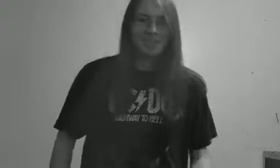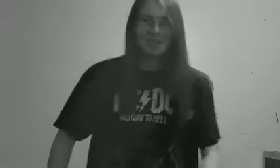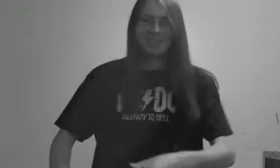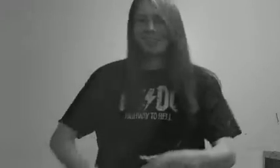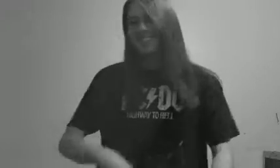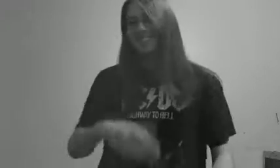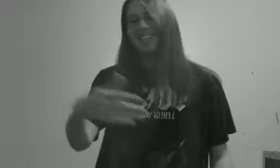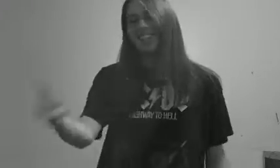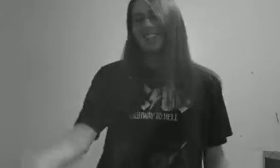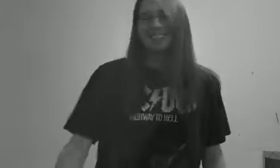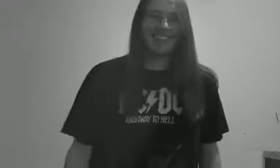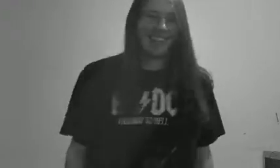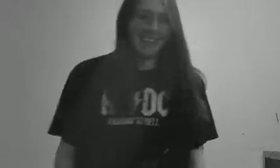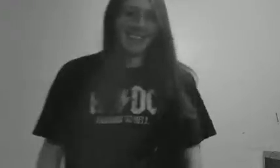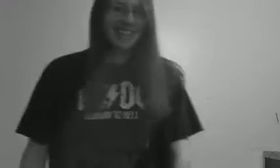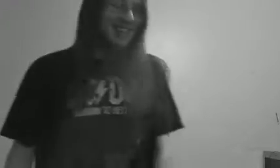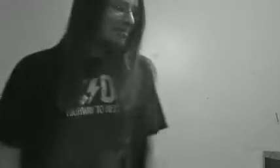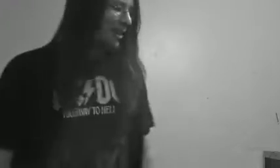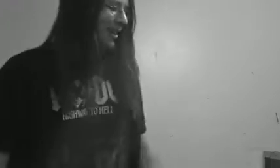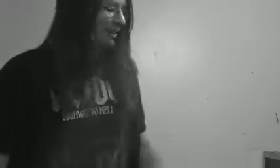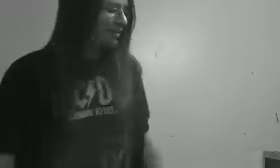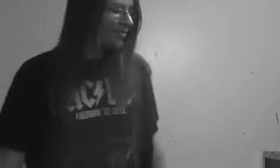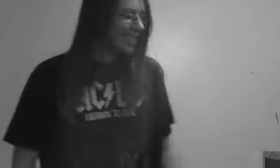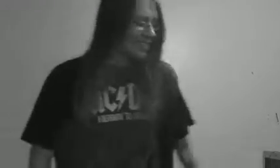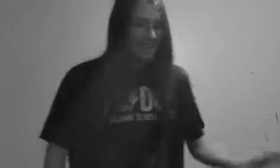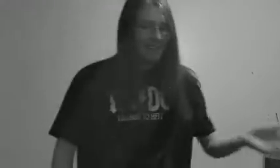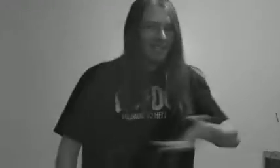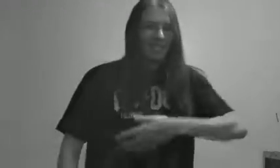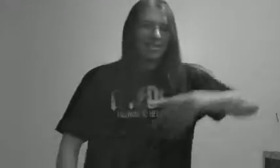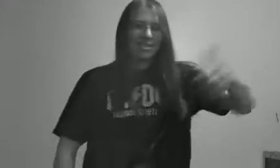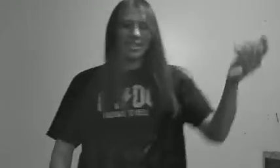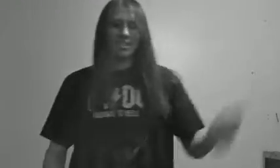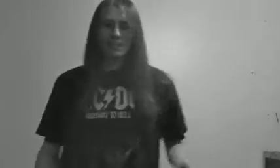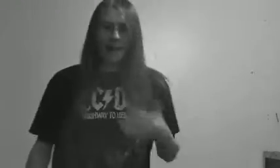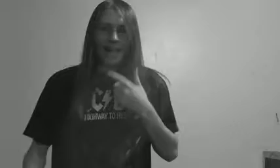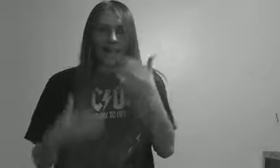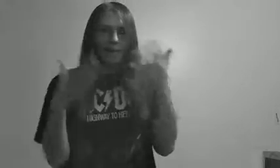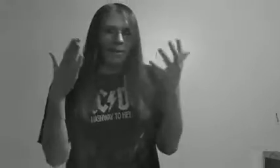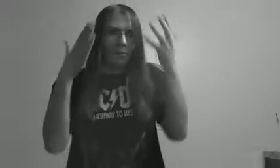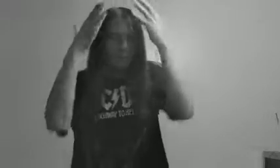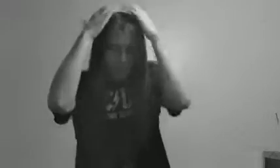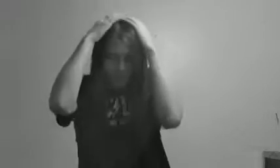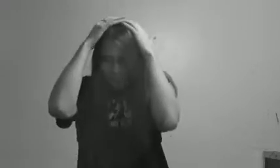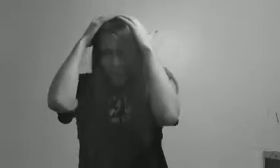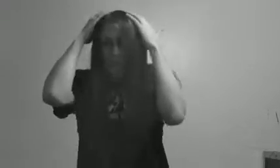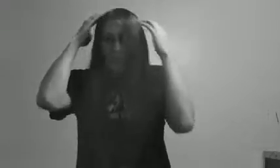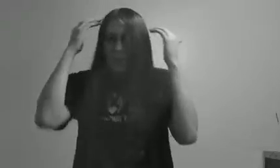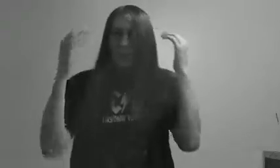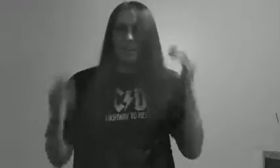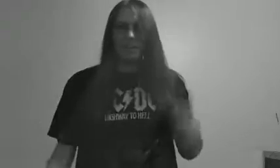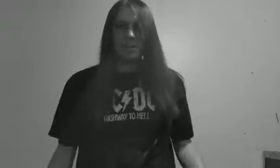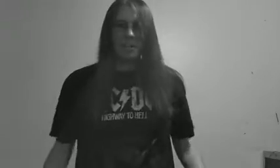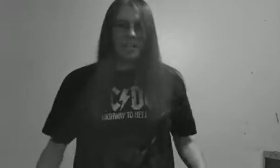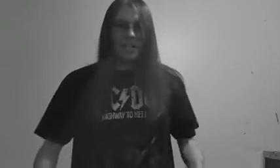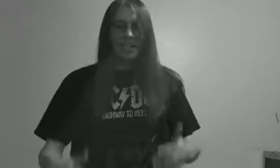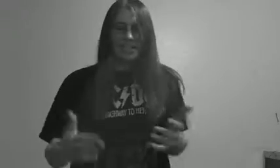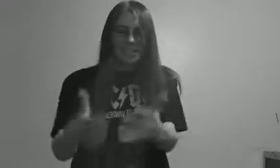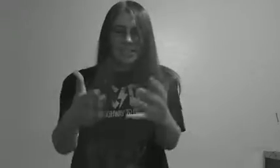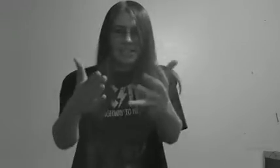so. Shit like that. But, I mean, it's, it's my hair. Oh, yeah, y'all. It's like, it's, it's